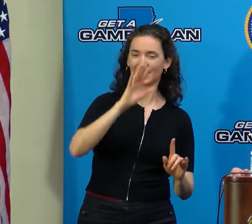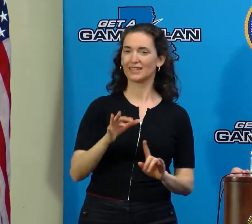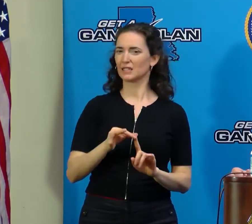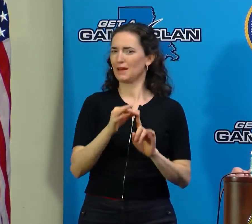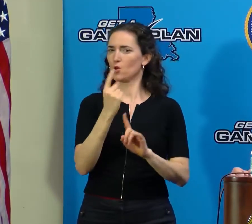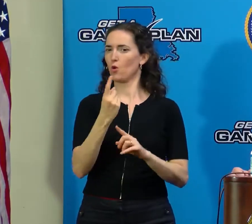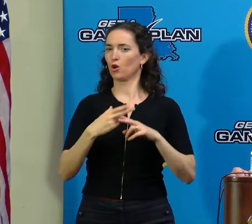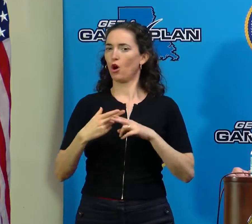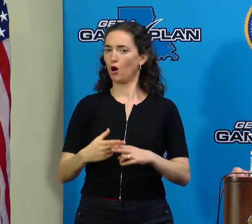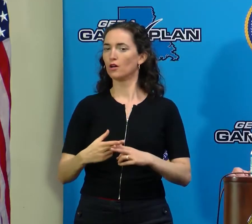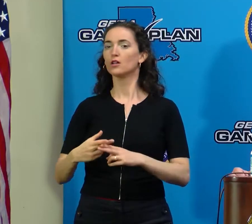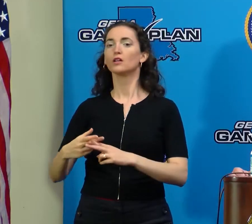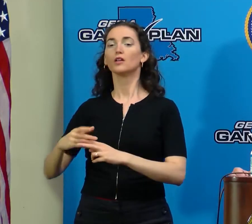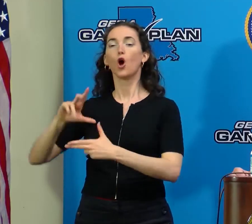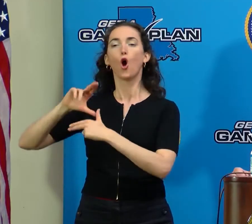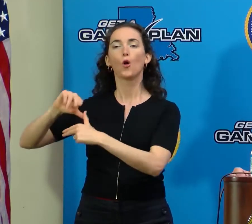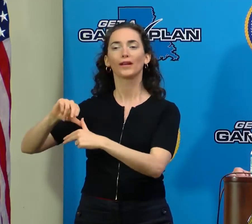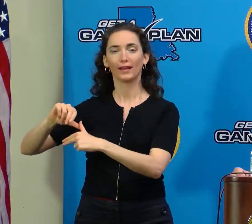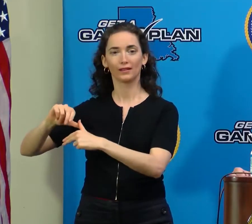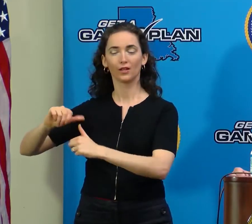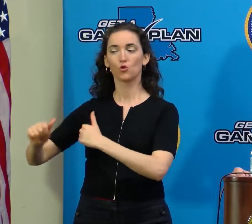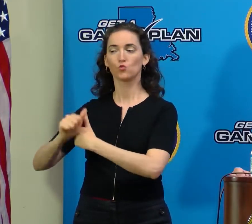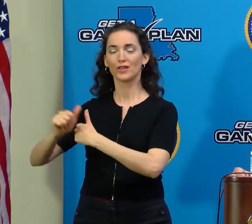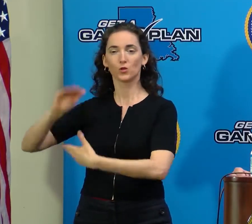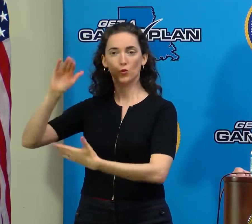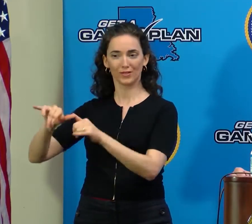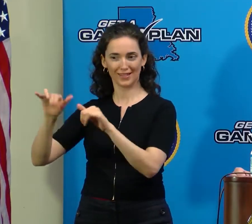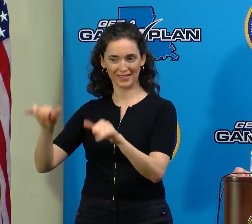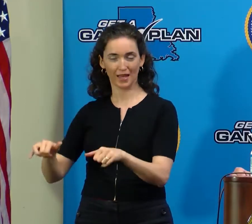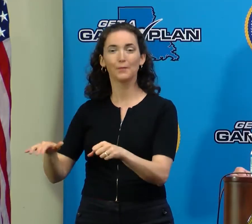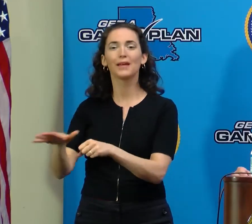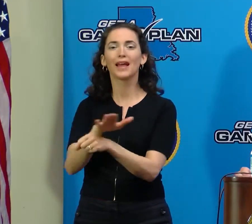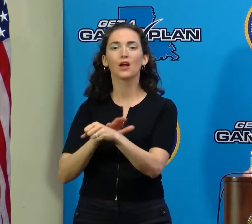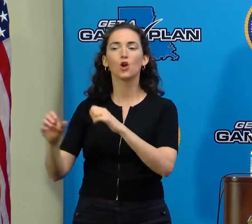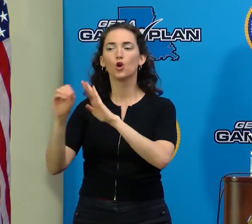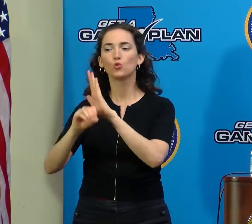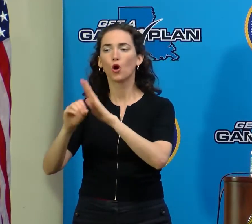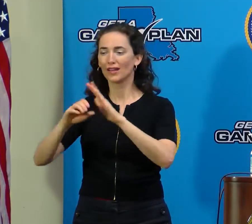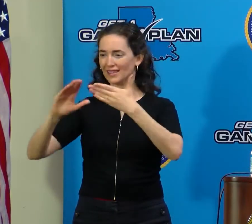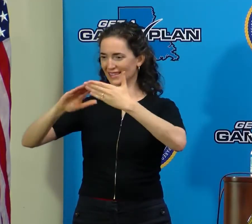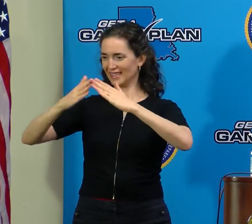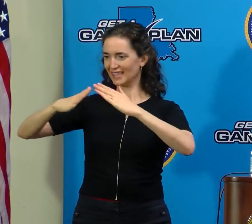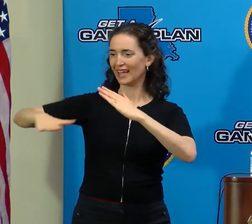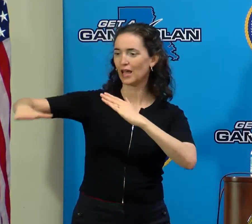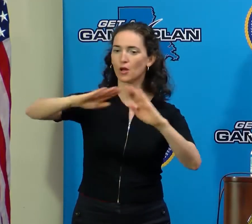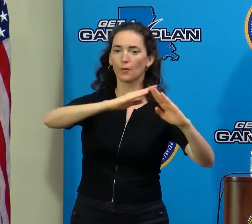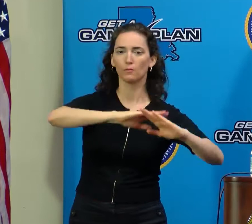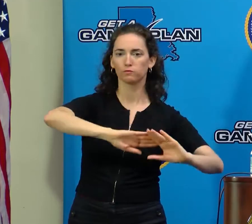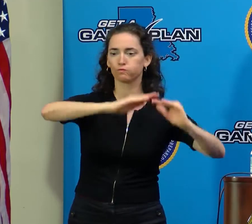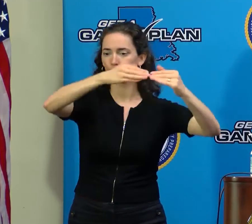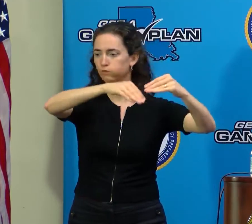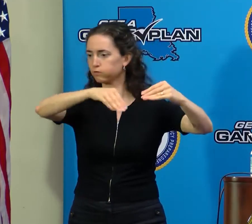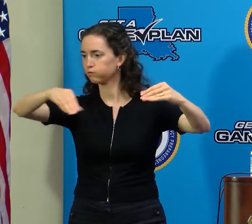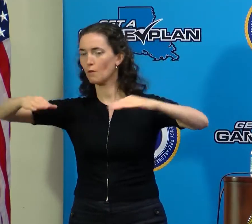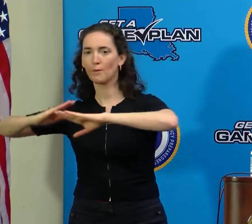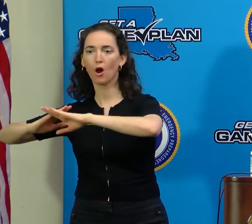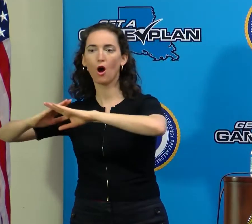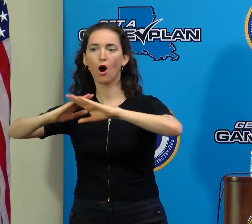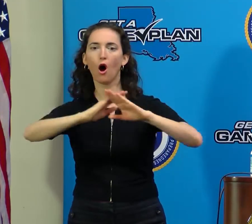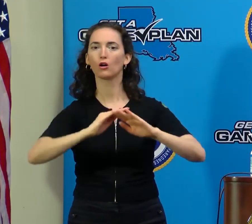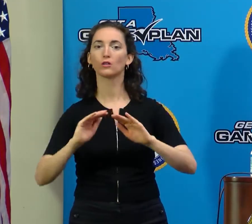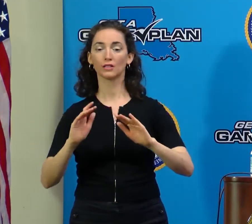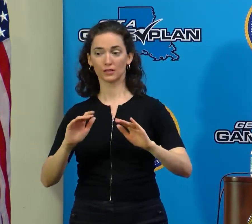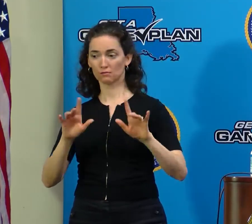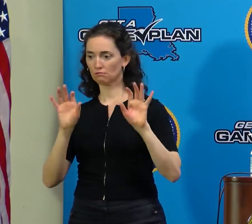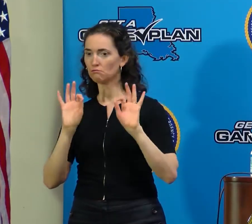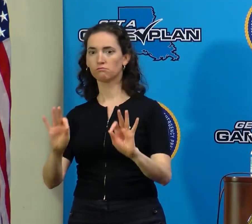risk reduction system in the metropolitan New Orleans area, all performed as